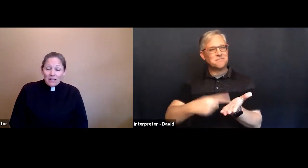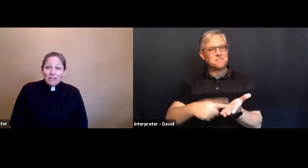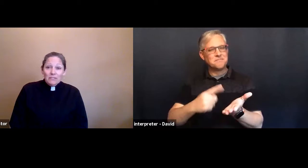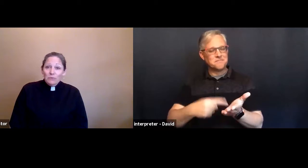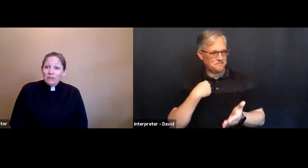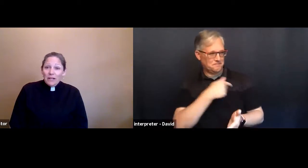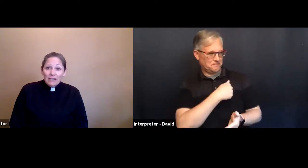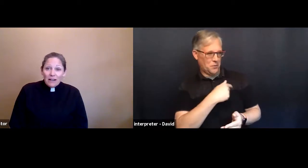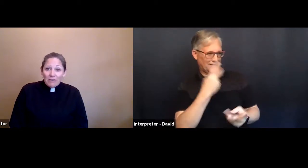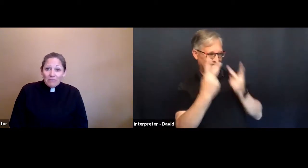tell us we are not enough.